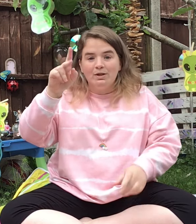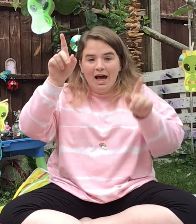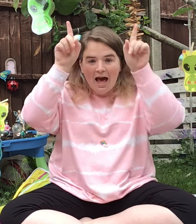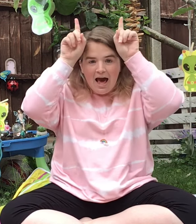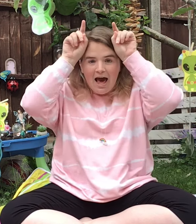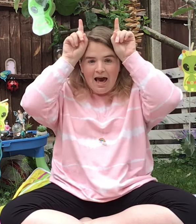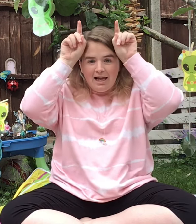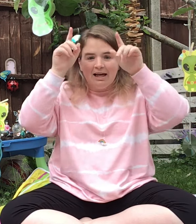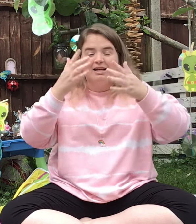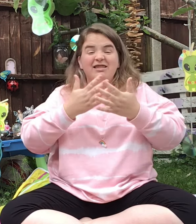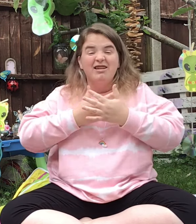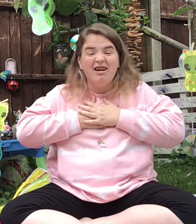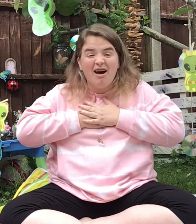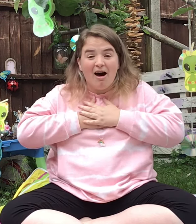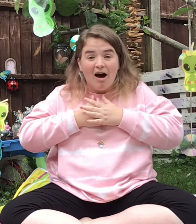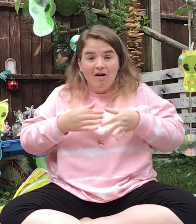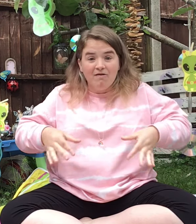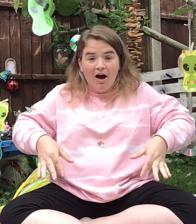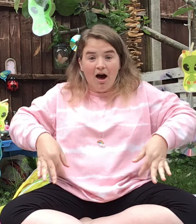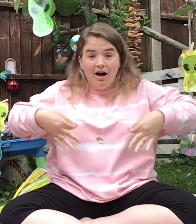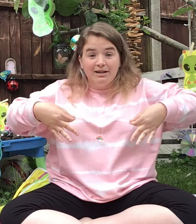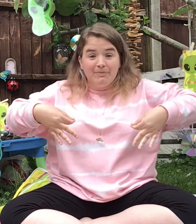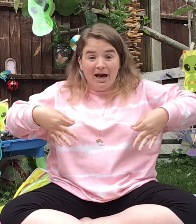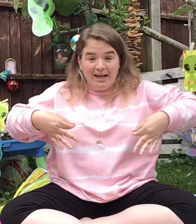Aliens Love Underpants.